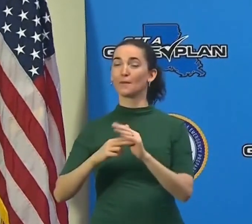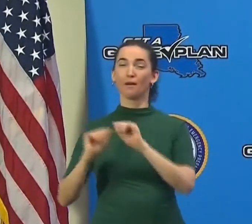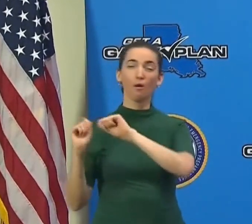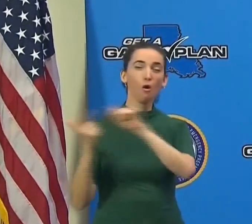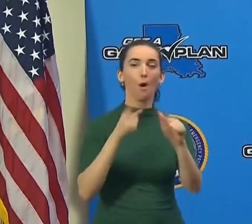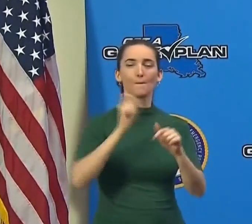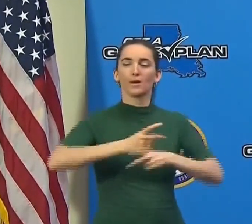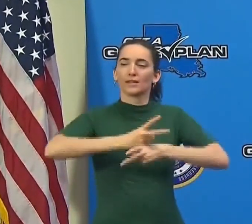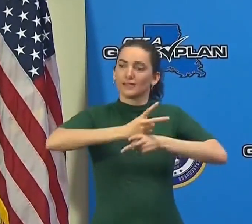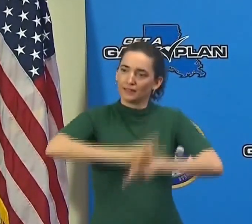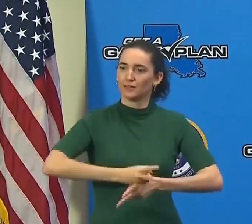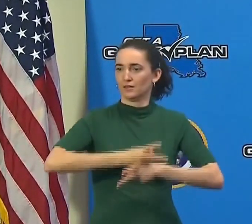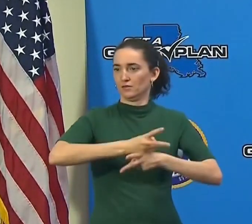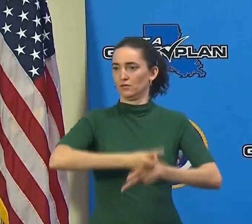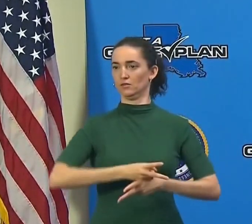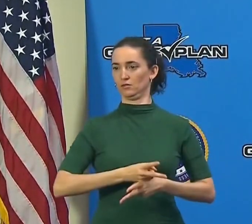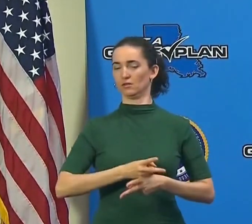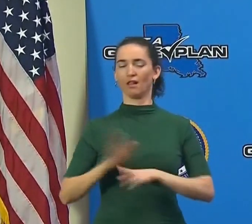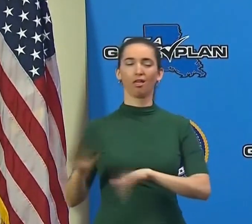careful.